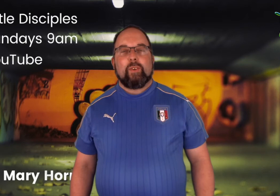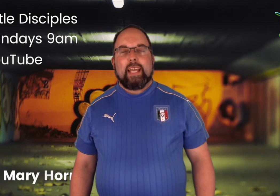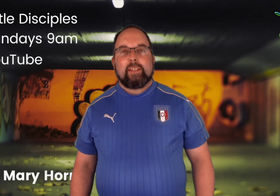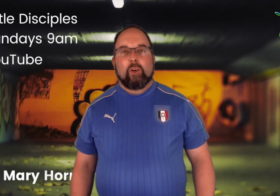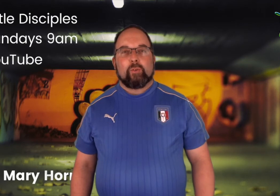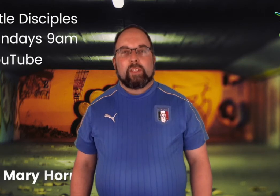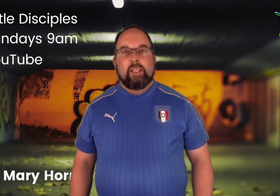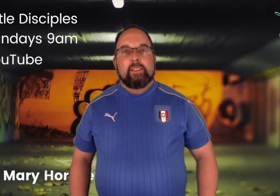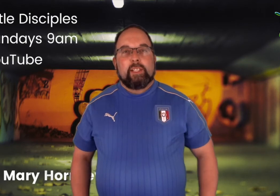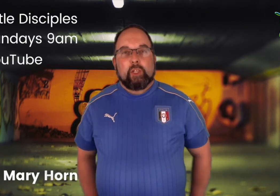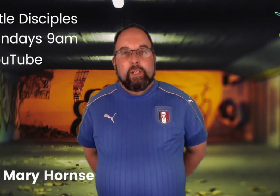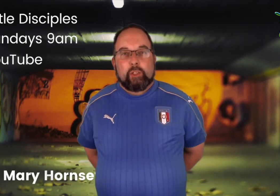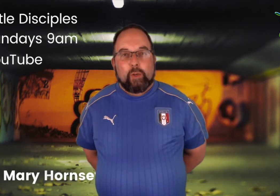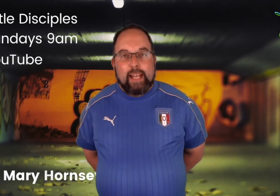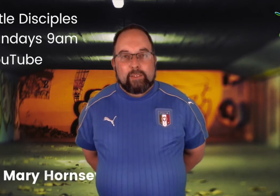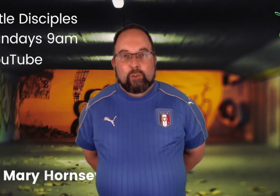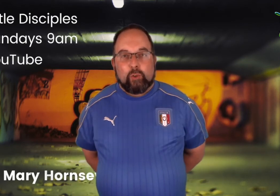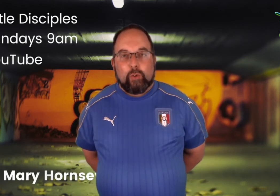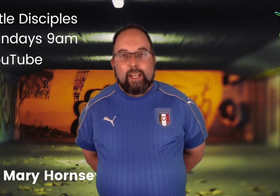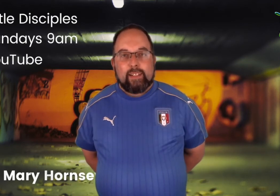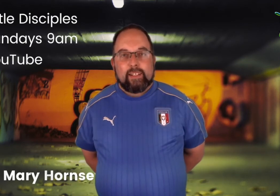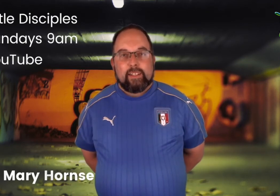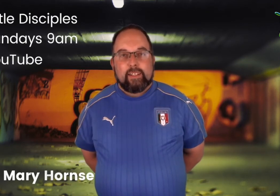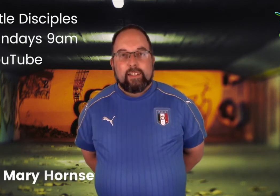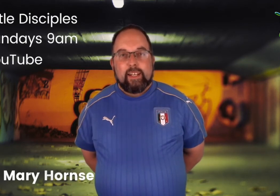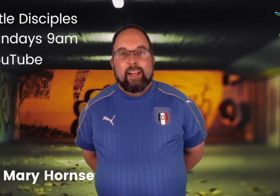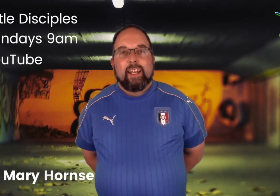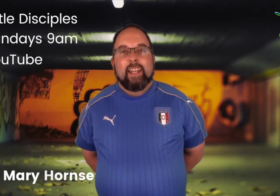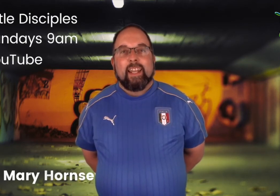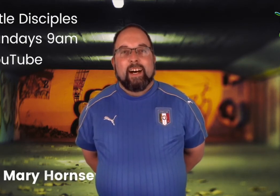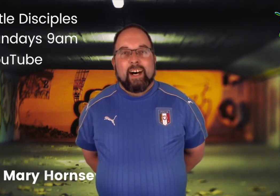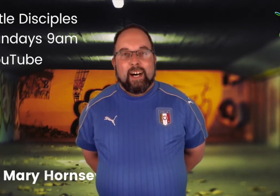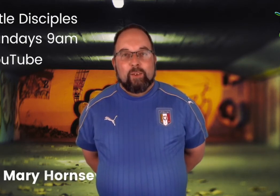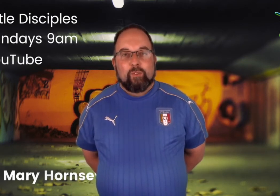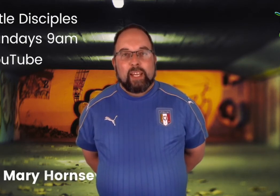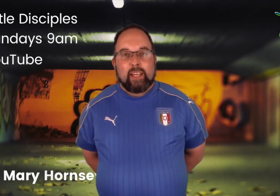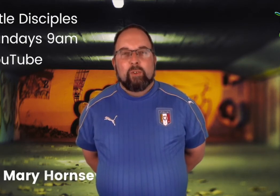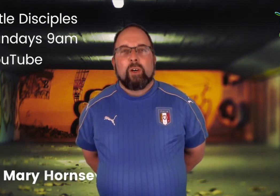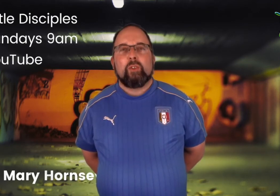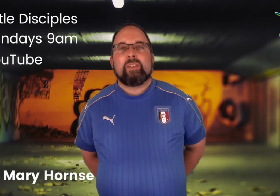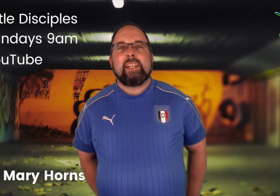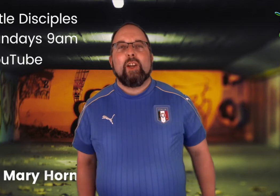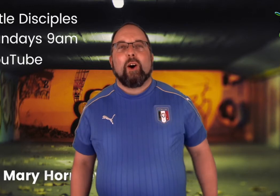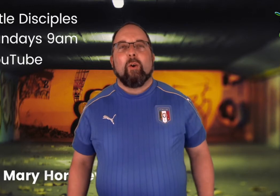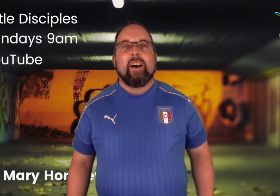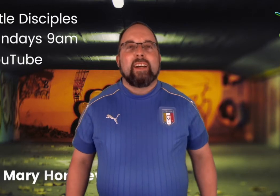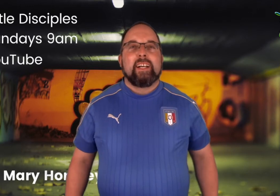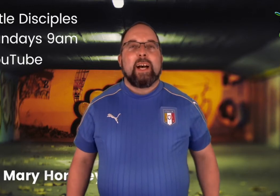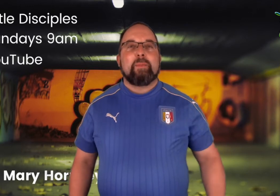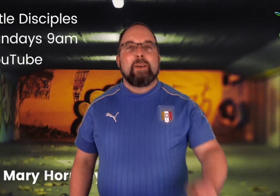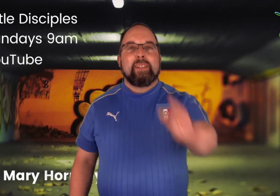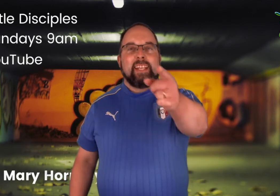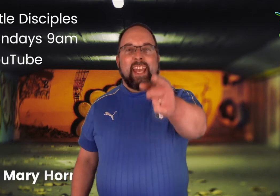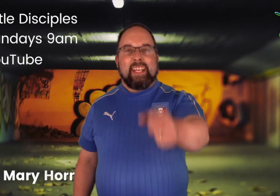adults, did you enjoy that story? Lovely. Well, who said no? I'm coming to get you.